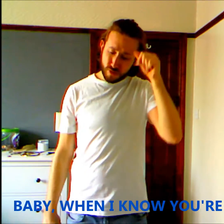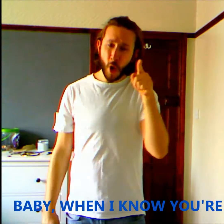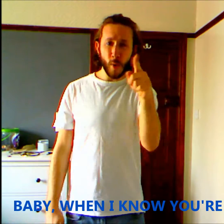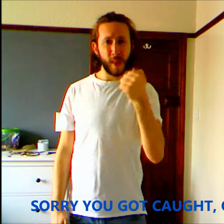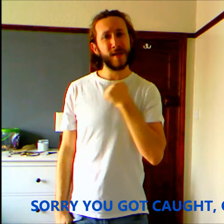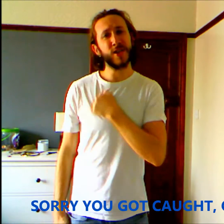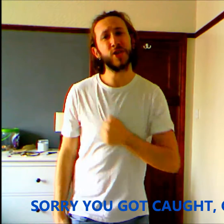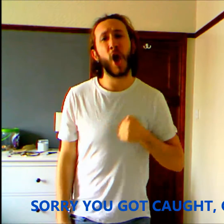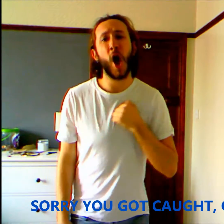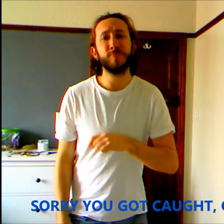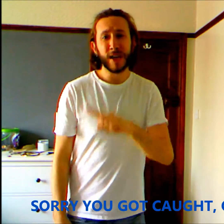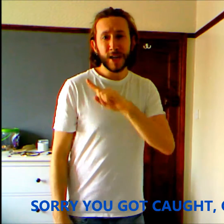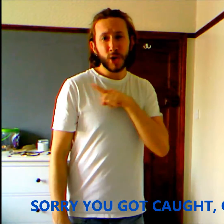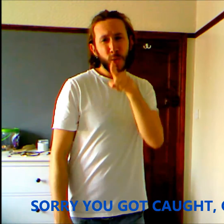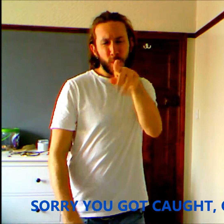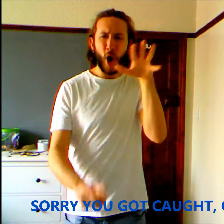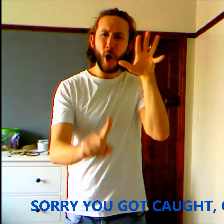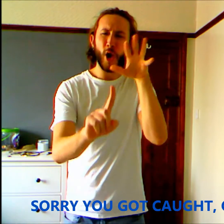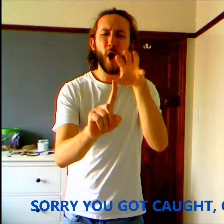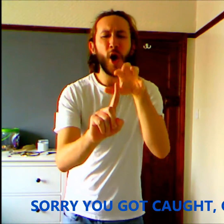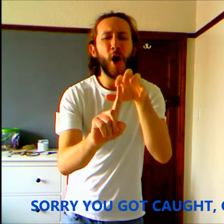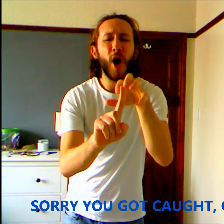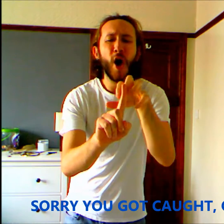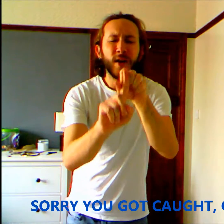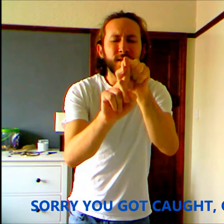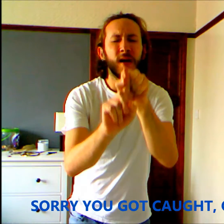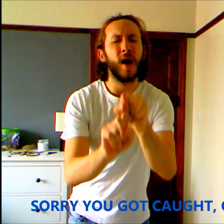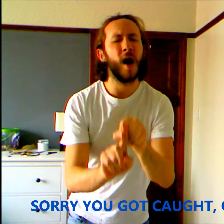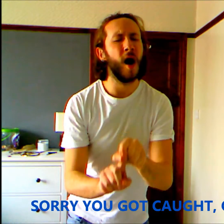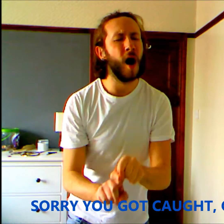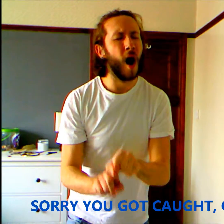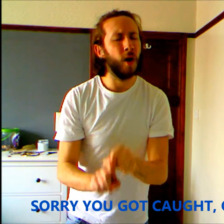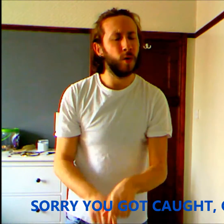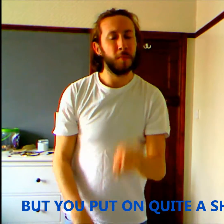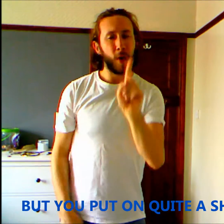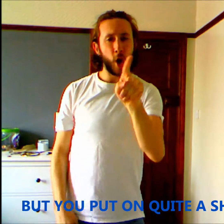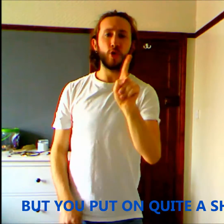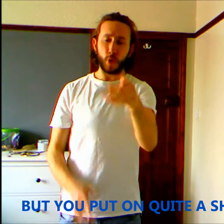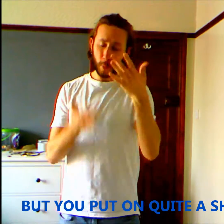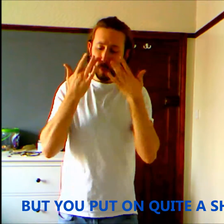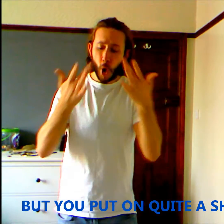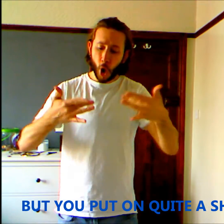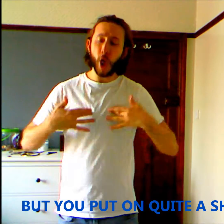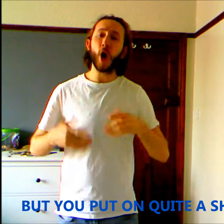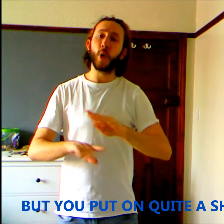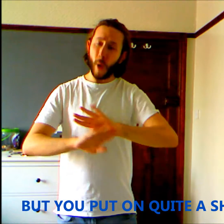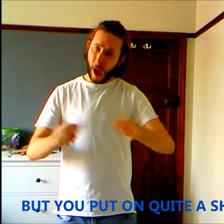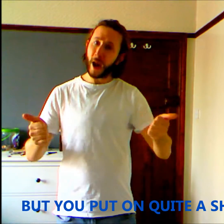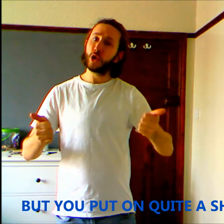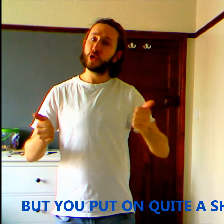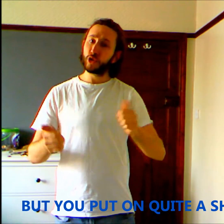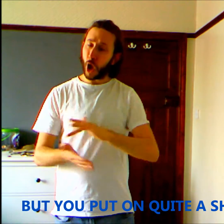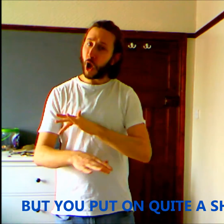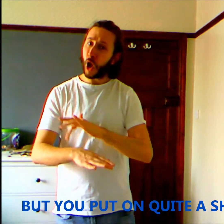only sorry, you got caught. But you put on quite a show